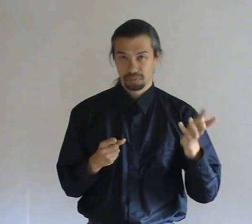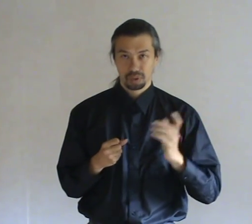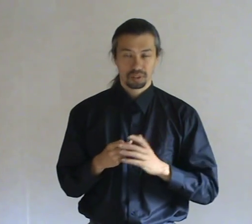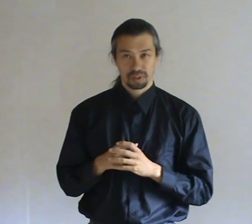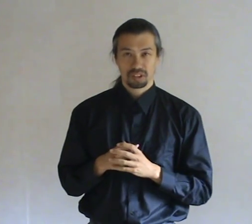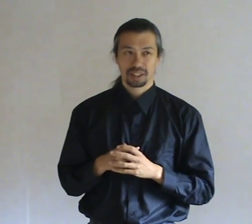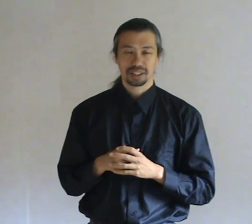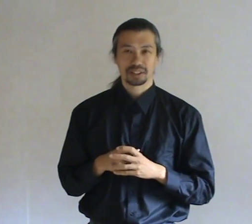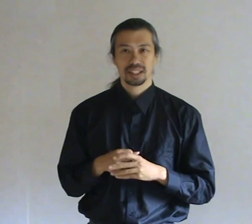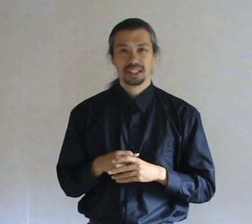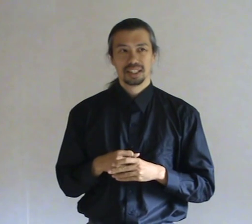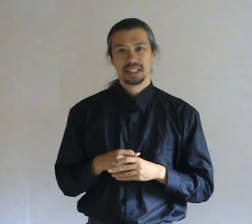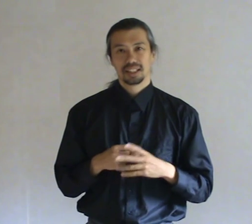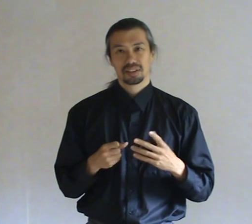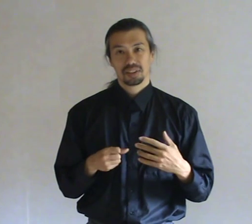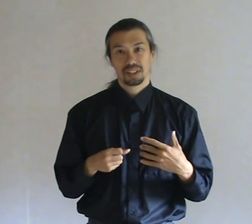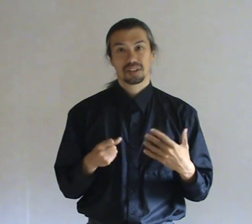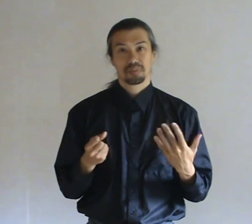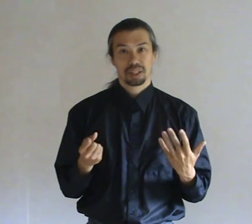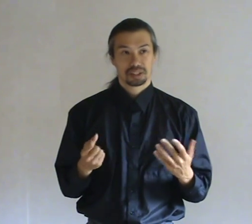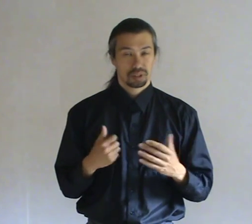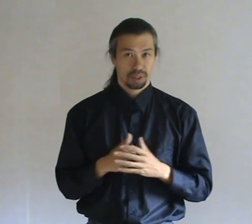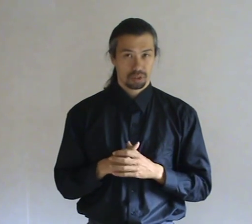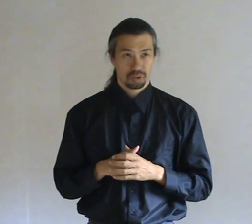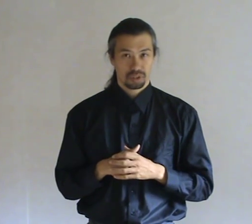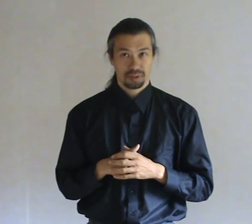doing things like this. And it can be extremely exhaustive.